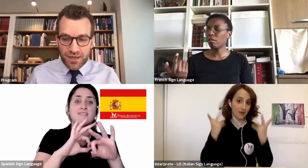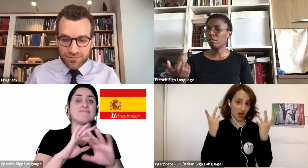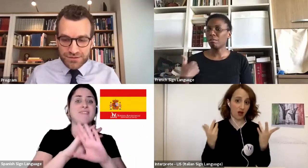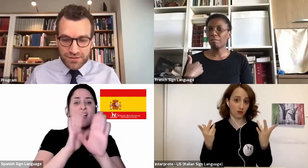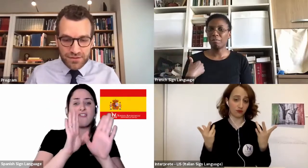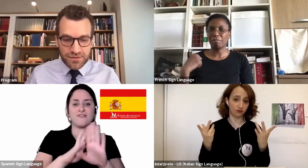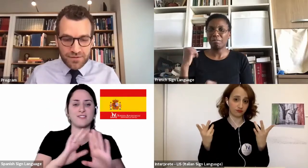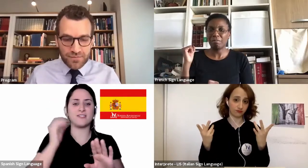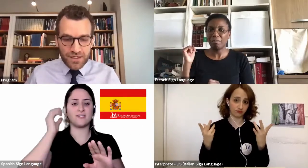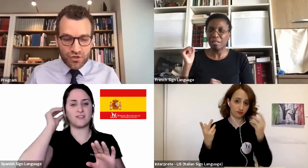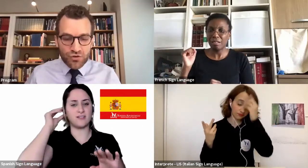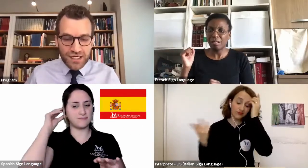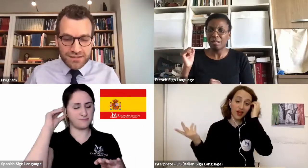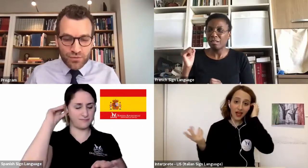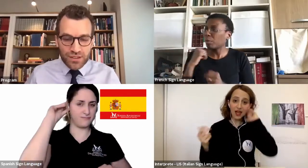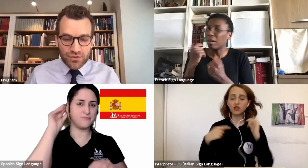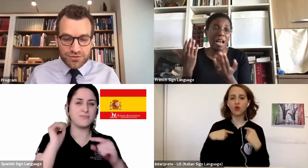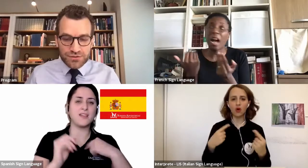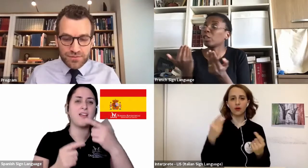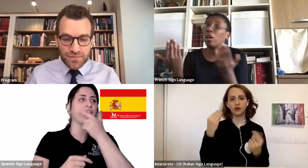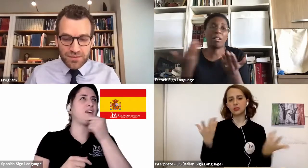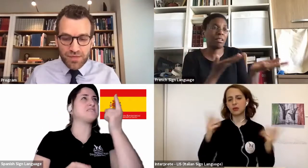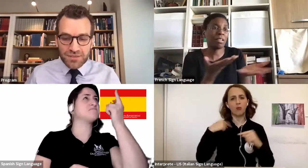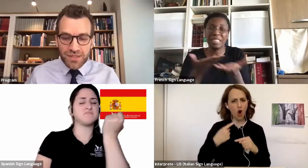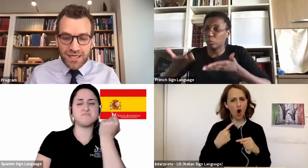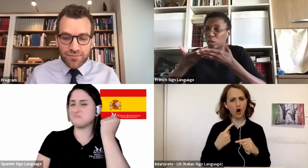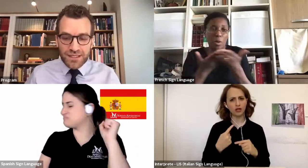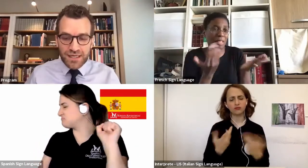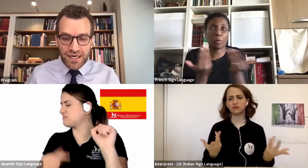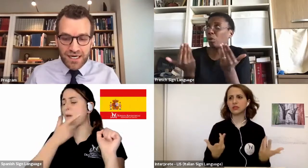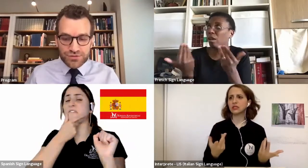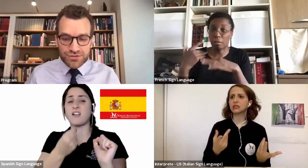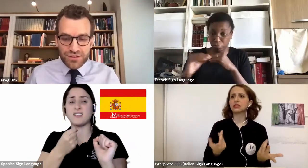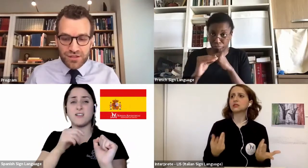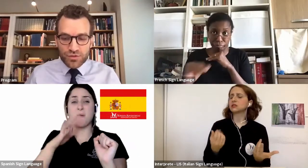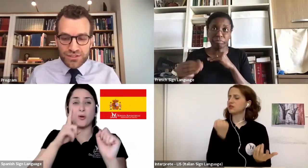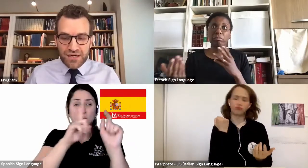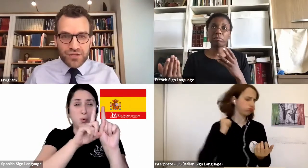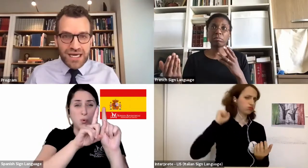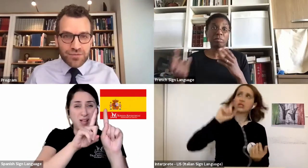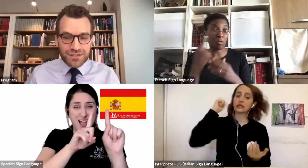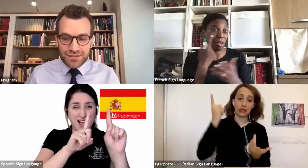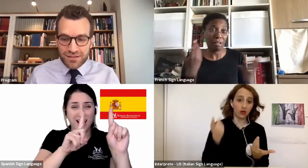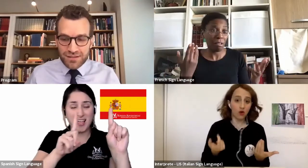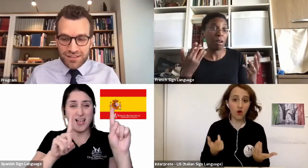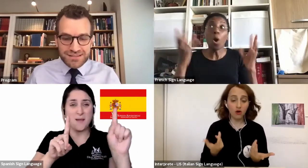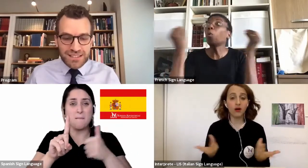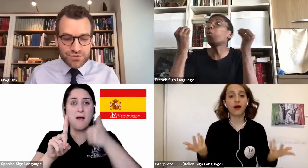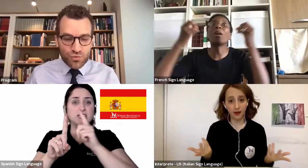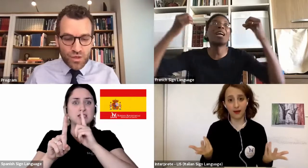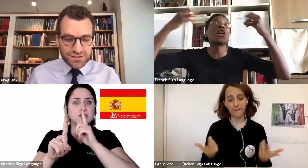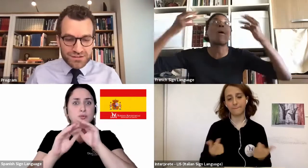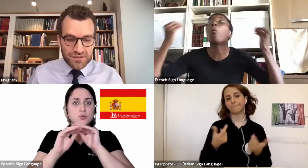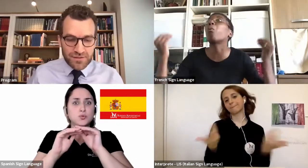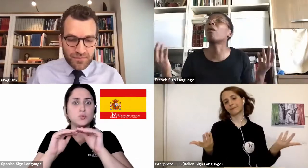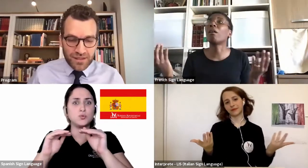becomes. There are no lights in the windows. It might be an empty house. Was it ever inhabited? It seemed